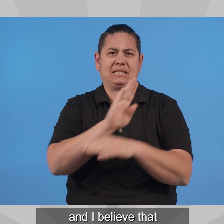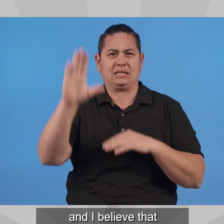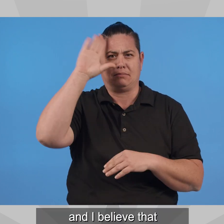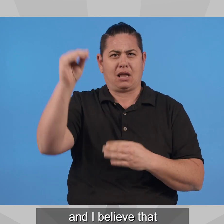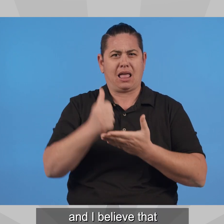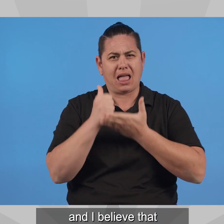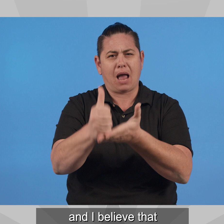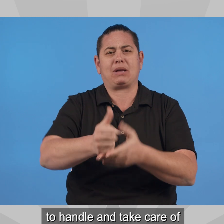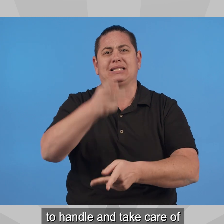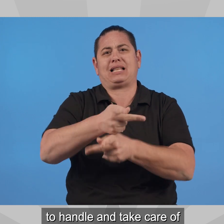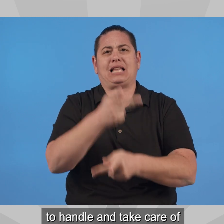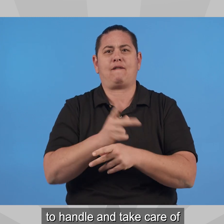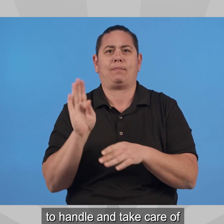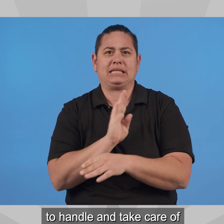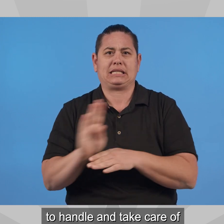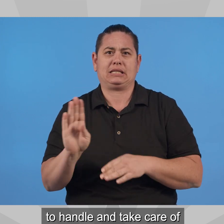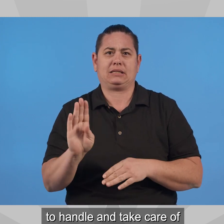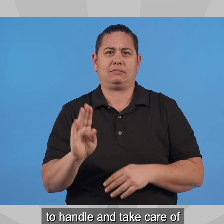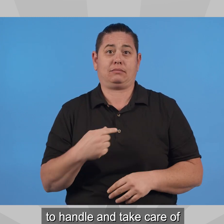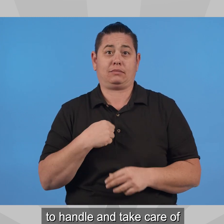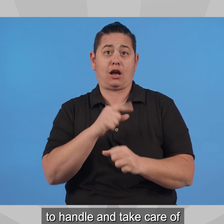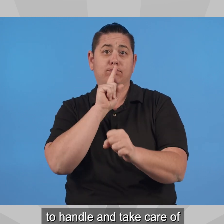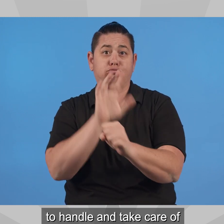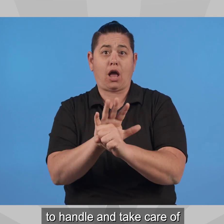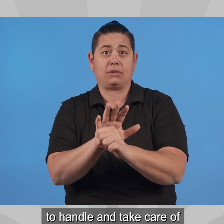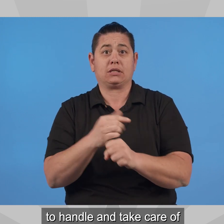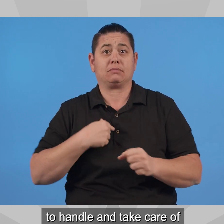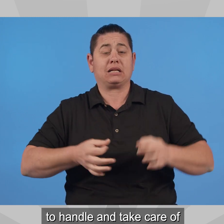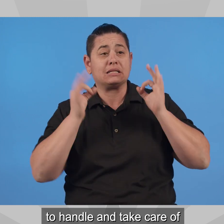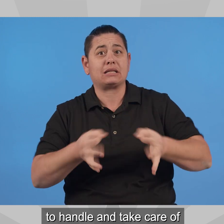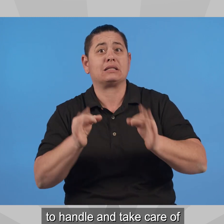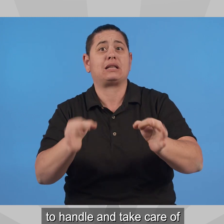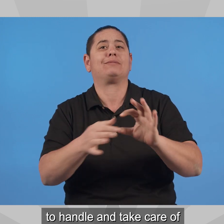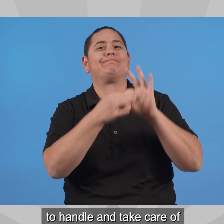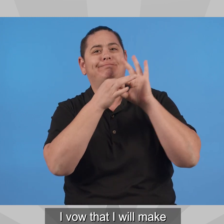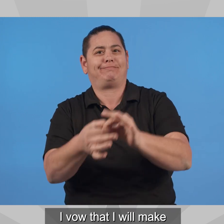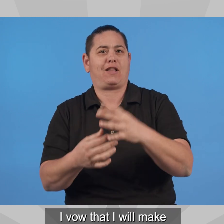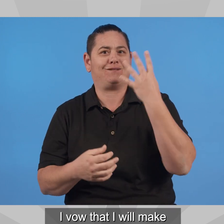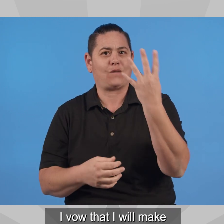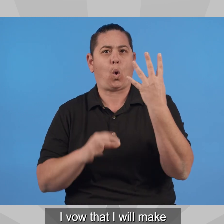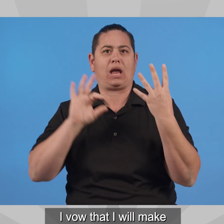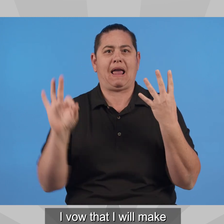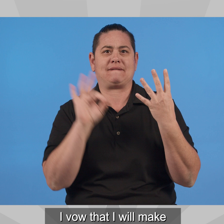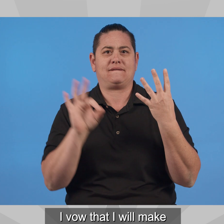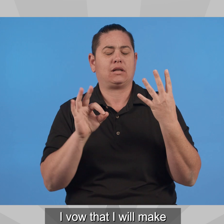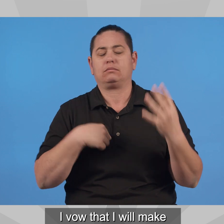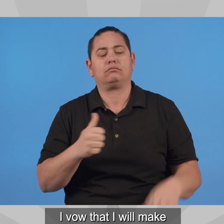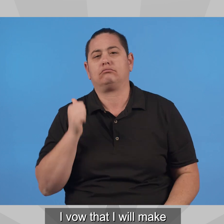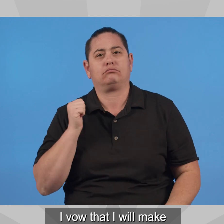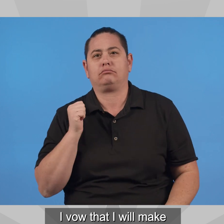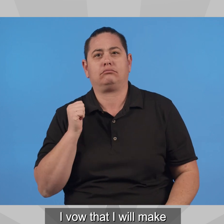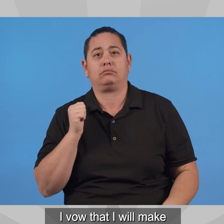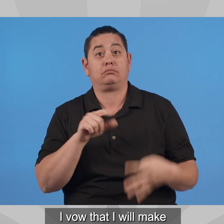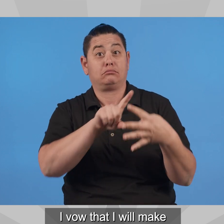needs businessmen to handle and take care of the business of Arizonans. I vow that I will make no decisions